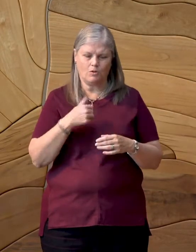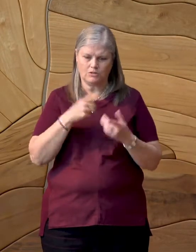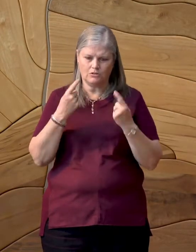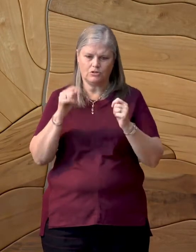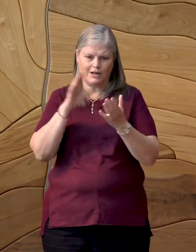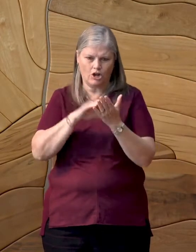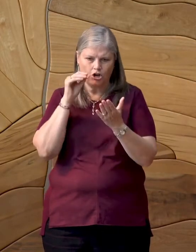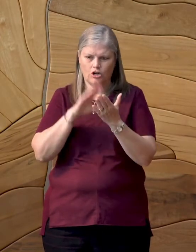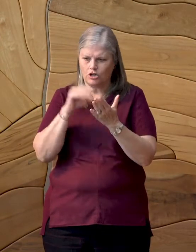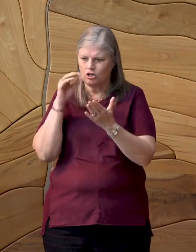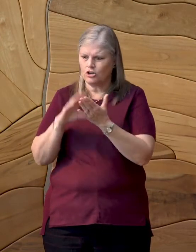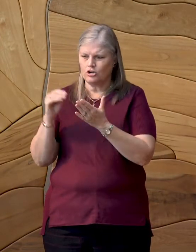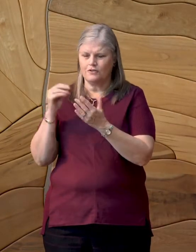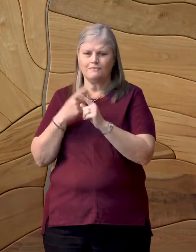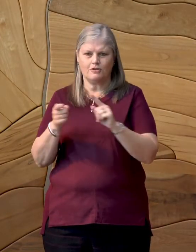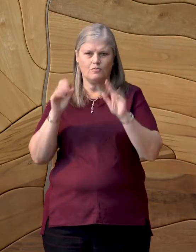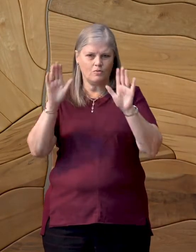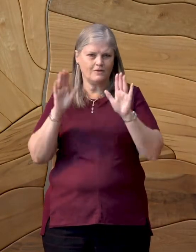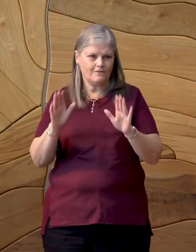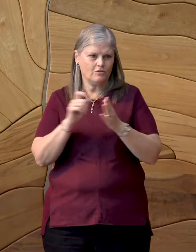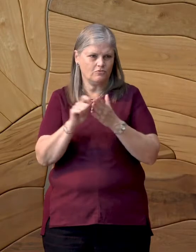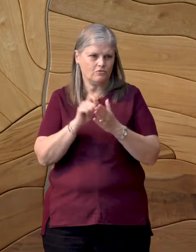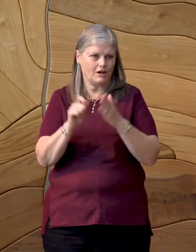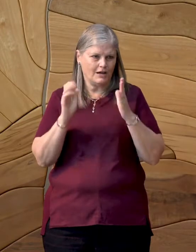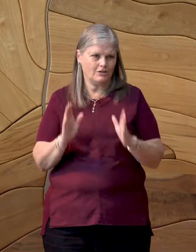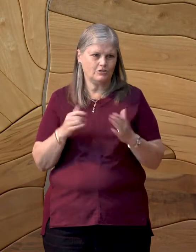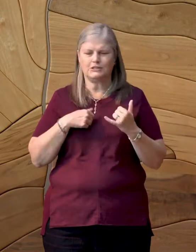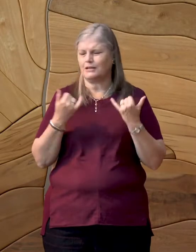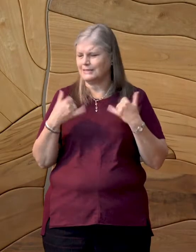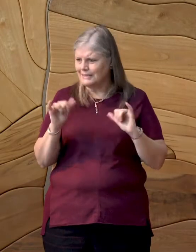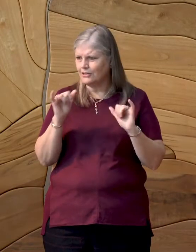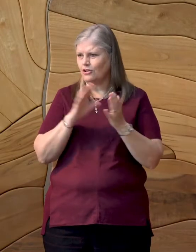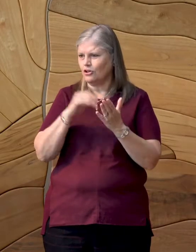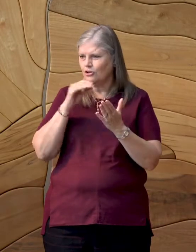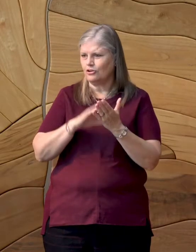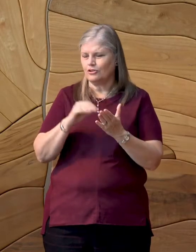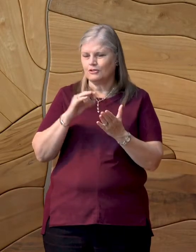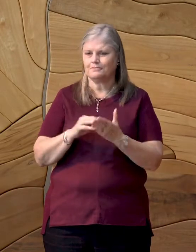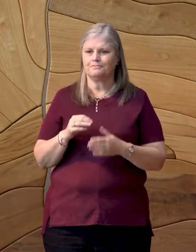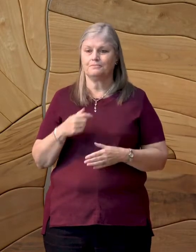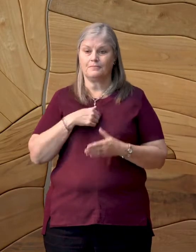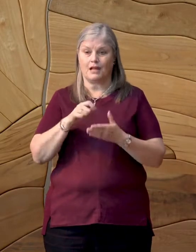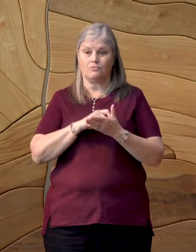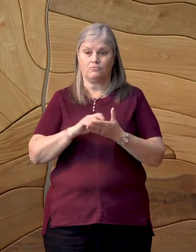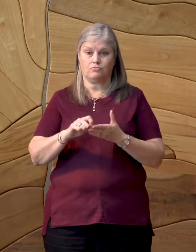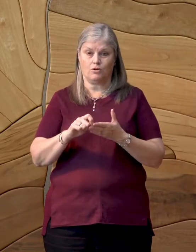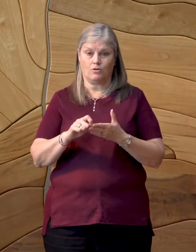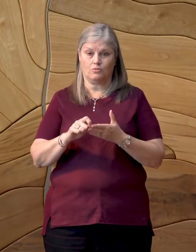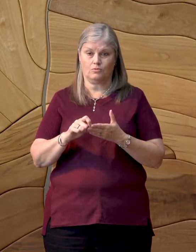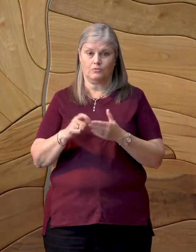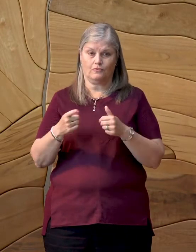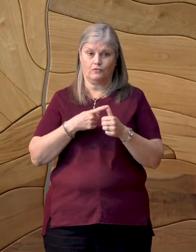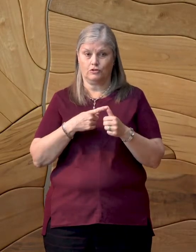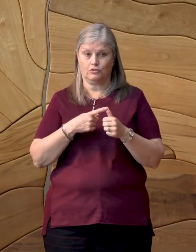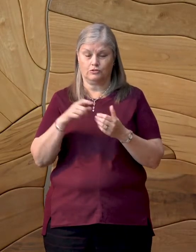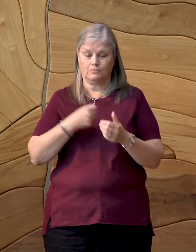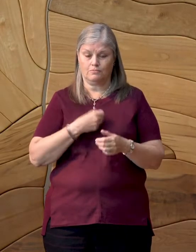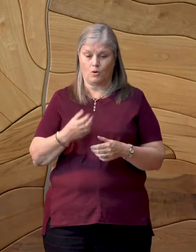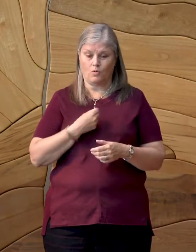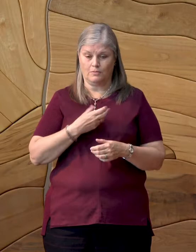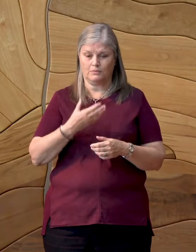from these terrific writers, and I'm still learning from them. I wrote my first really bad poems,